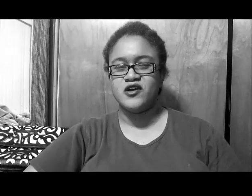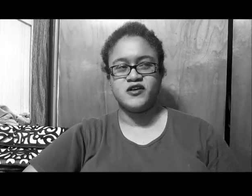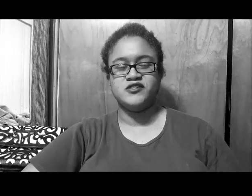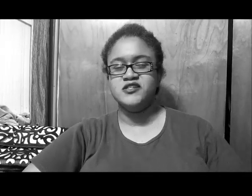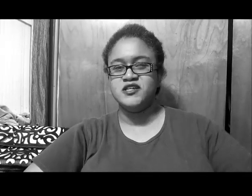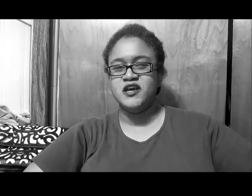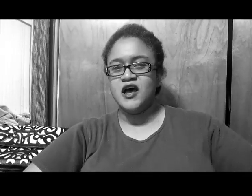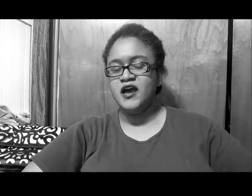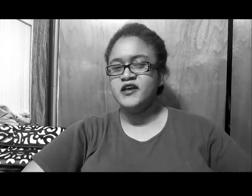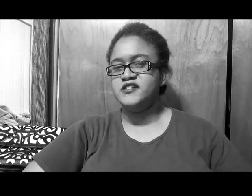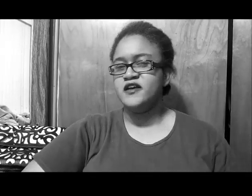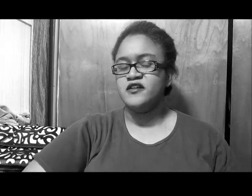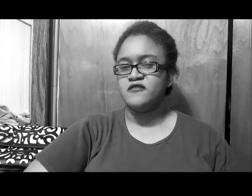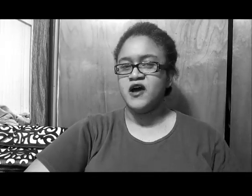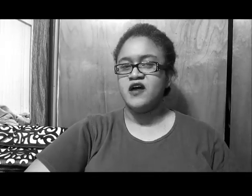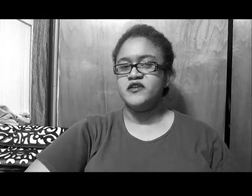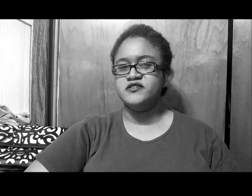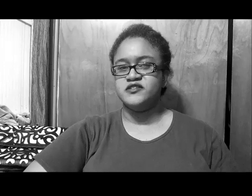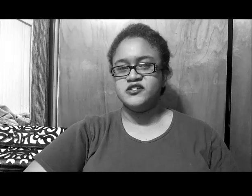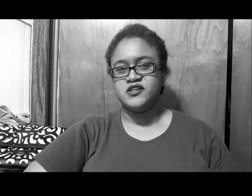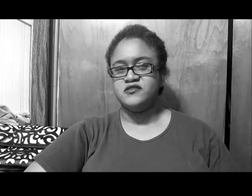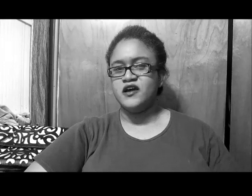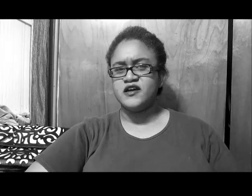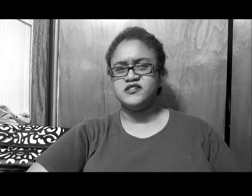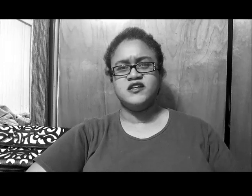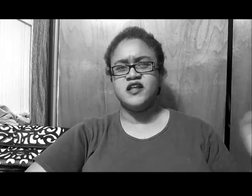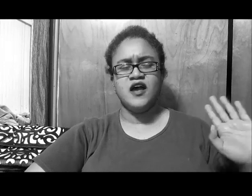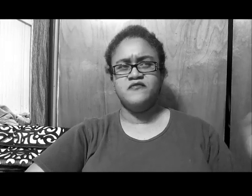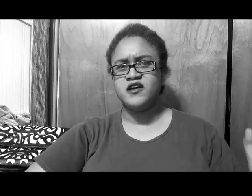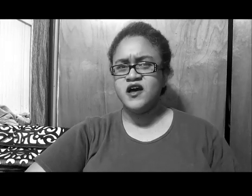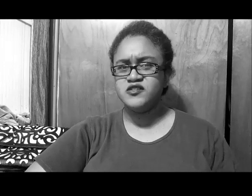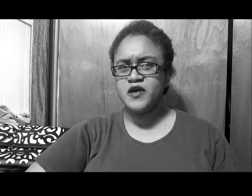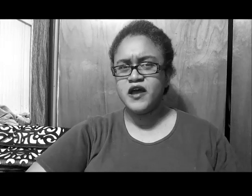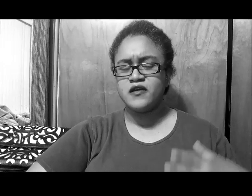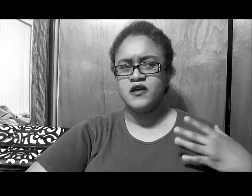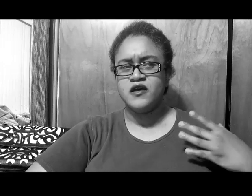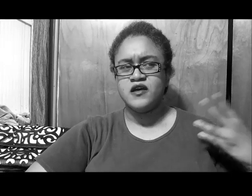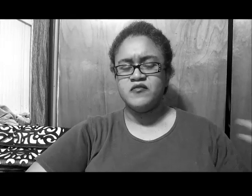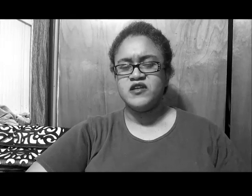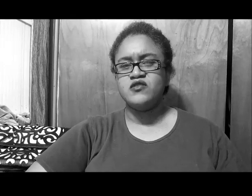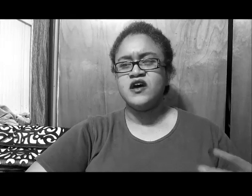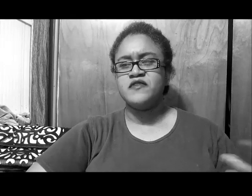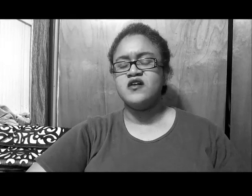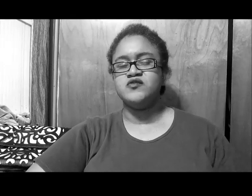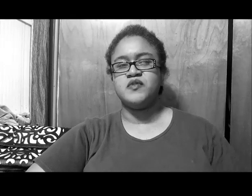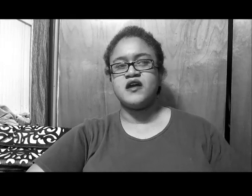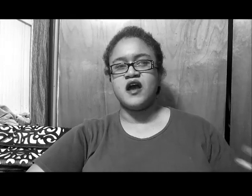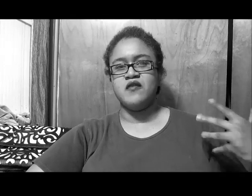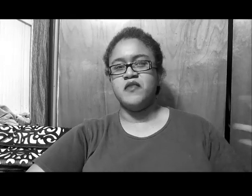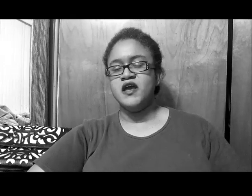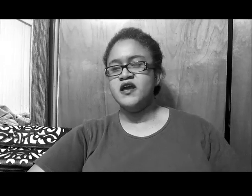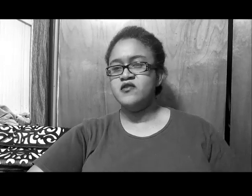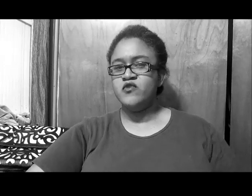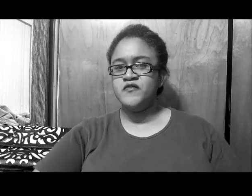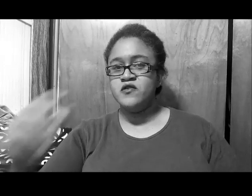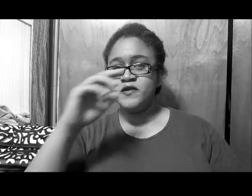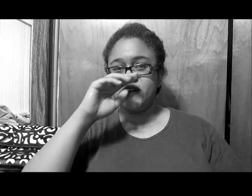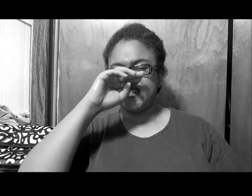y'all, cause this, I can't take another five years, of this shit, like I said, if it comes back, I mean, no, not if it comes back, I may review it, it just